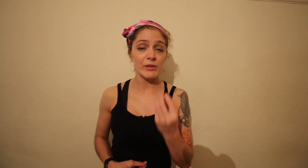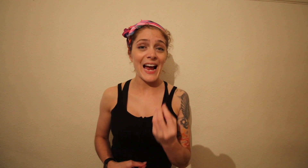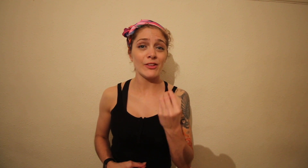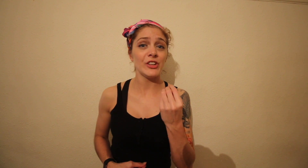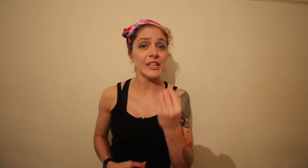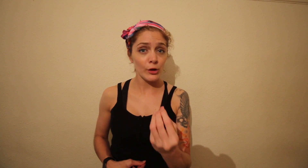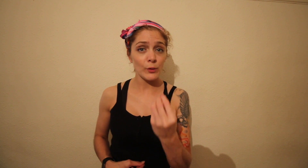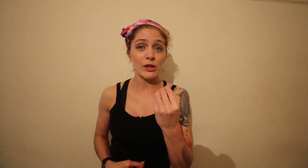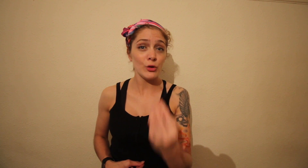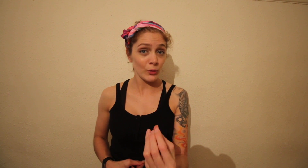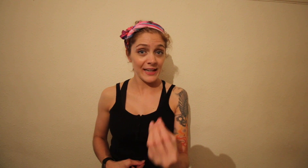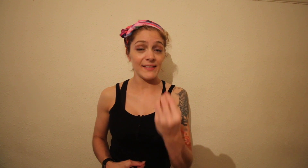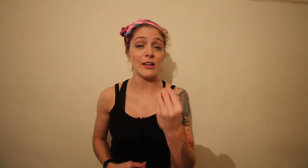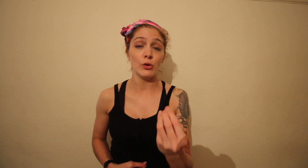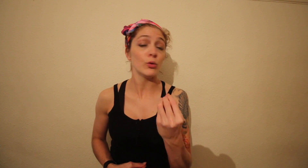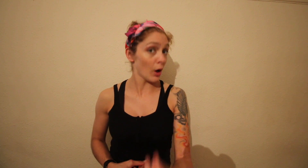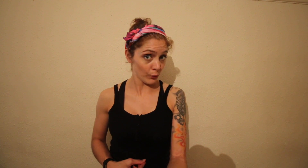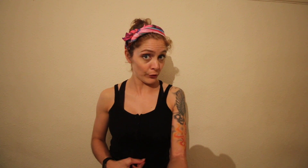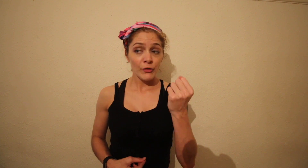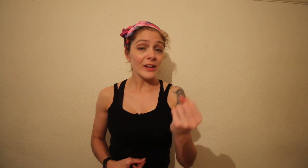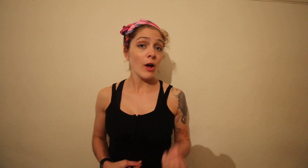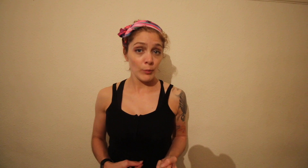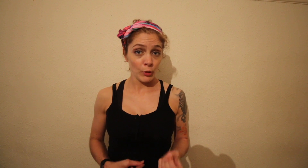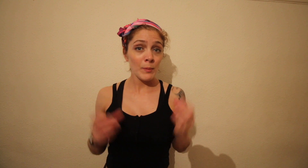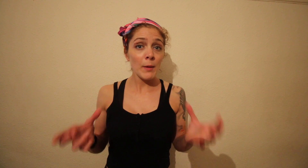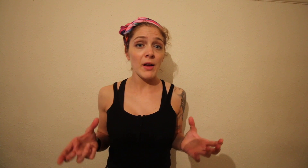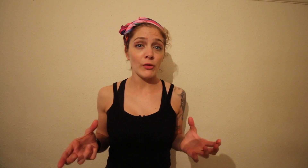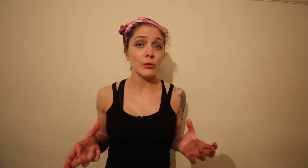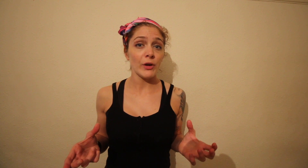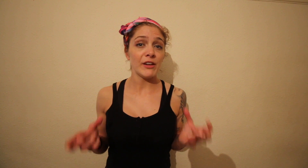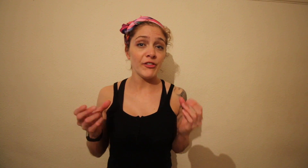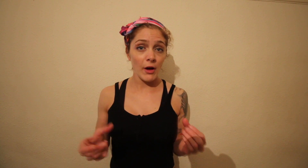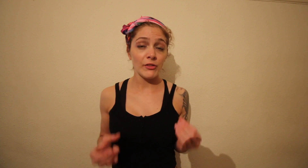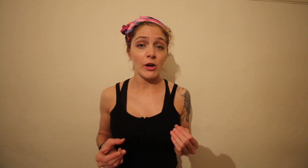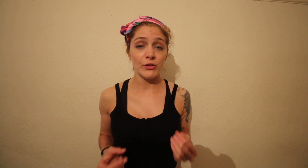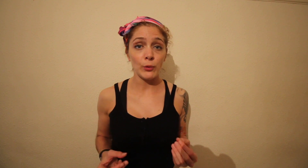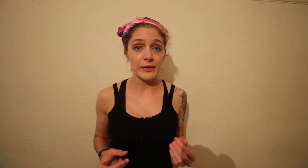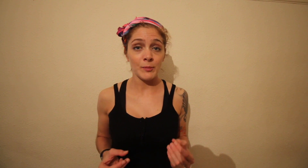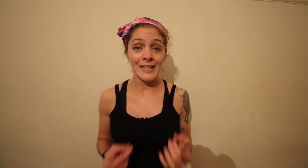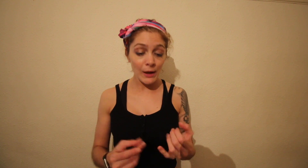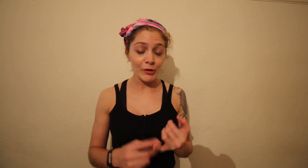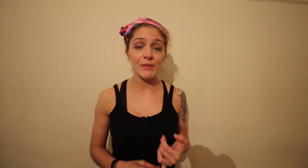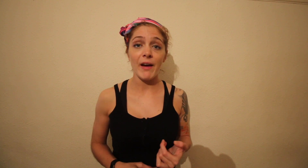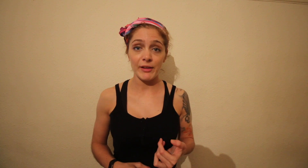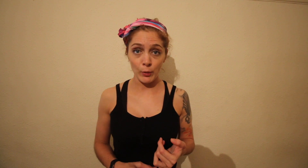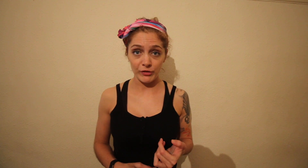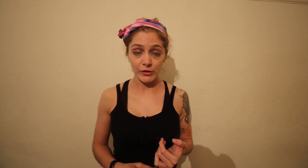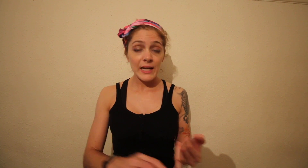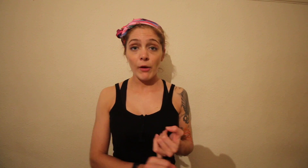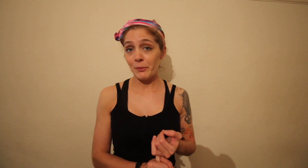reacts to you and your needs and your goals. For example, when my personal trainer first started talking to me he asked me various questions. He asked